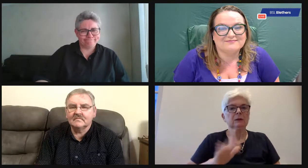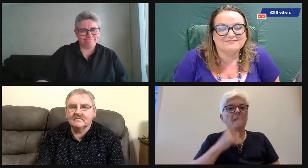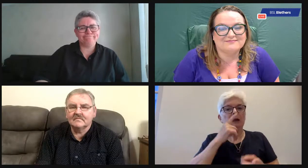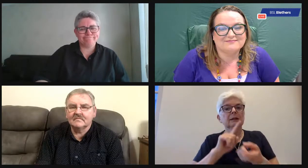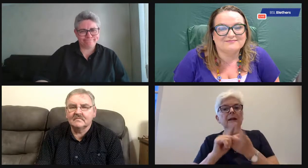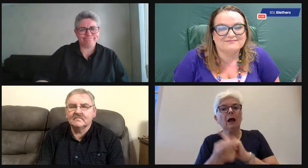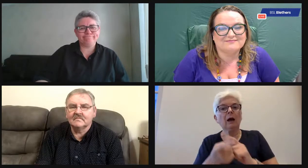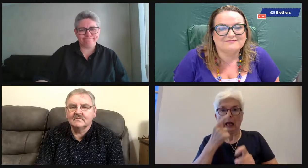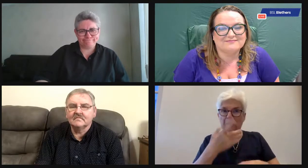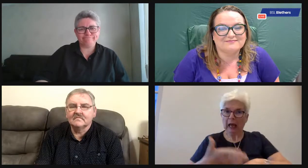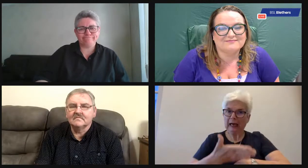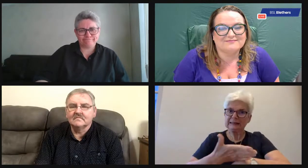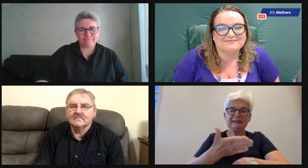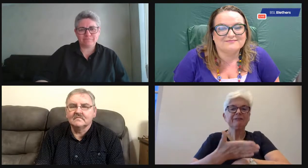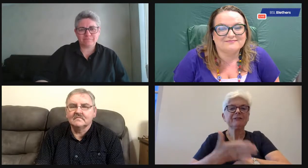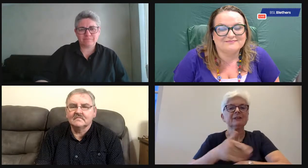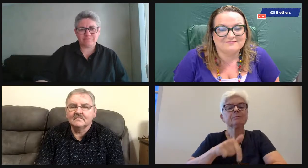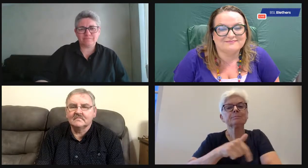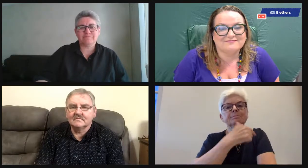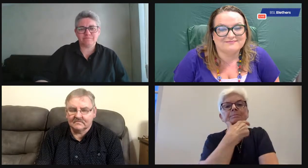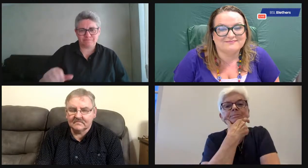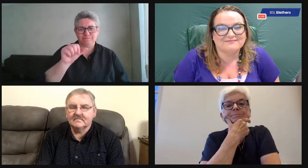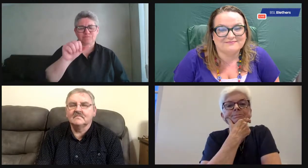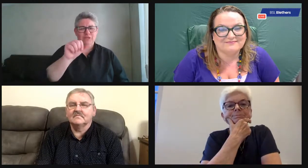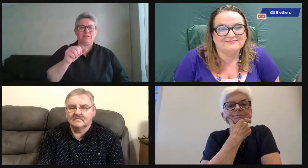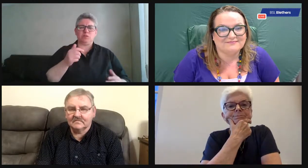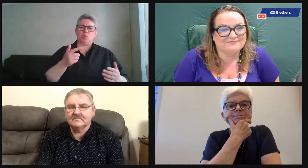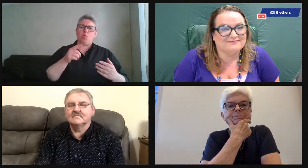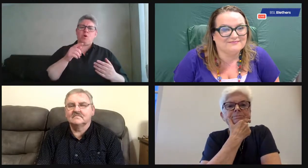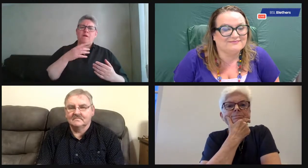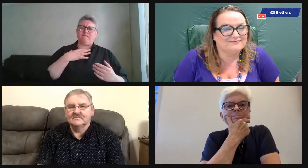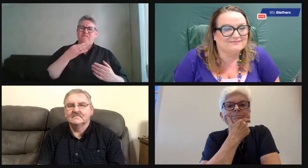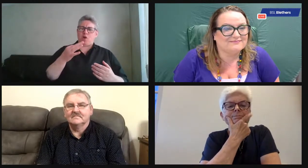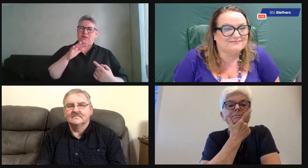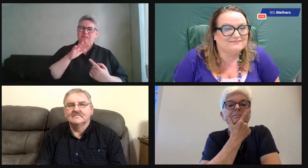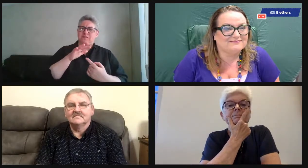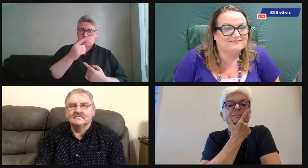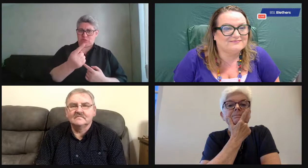it doesn't have to be about committees. It can be sports. It can be activities. It can be all kinds of things.